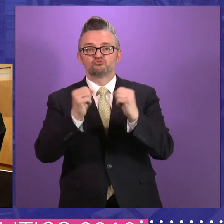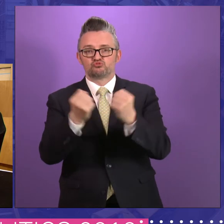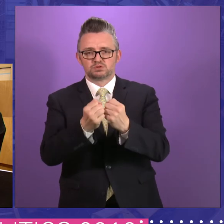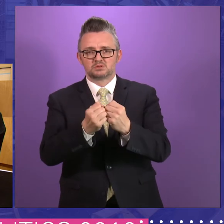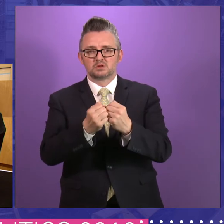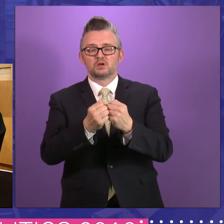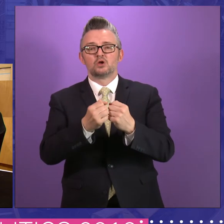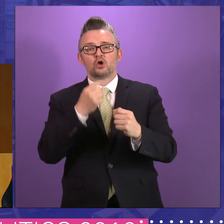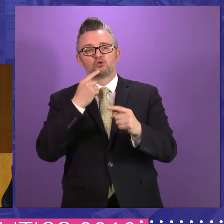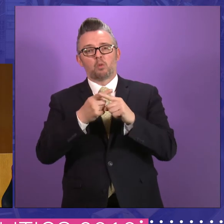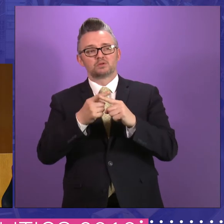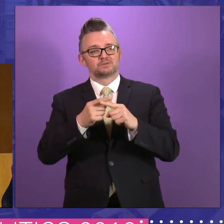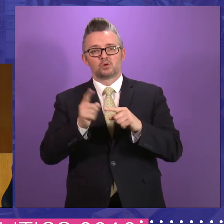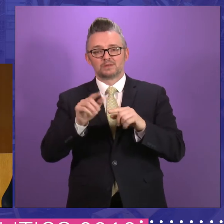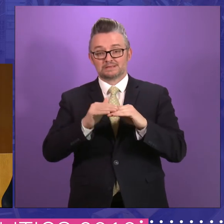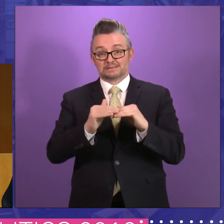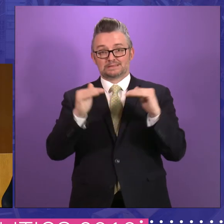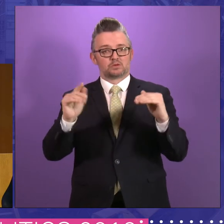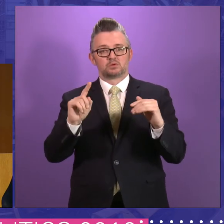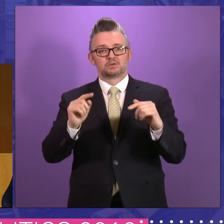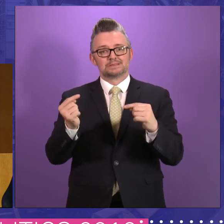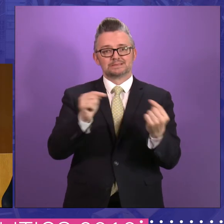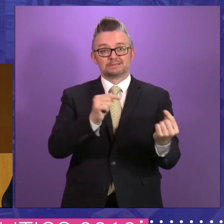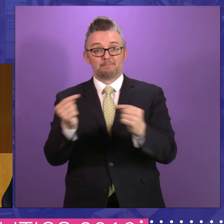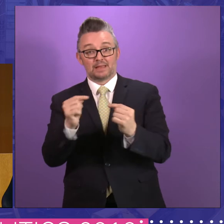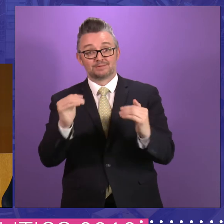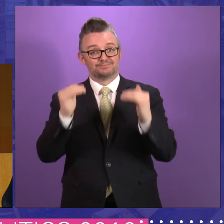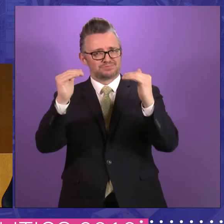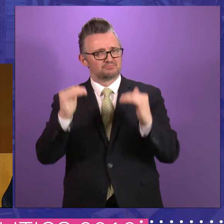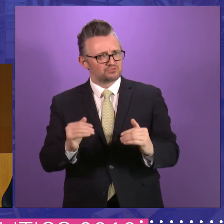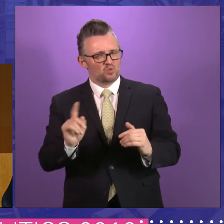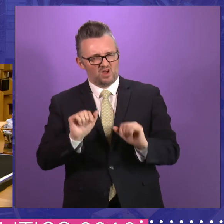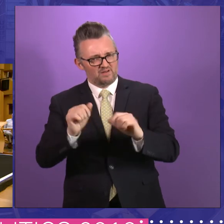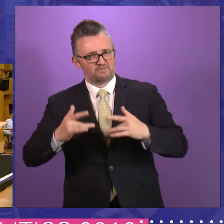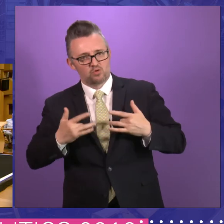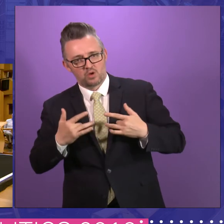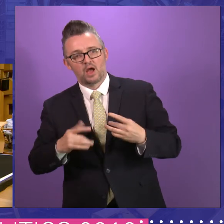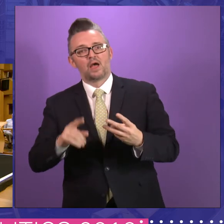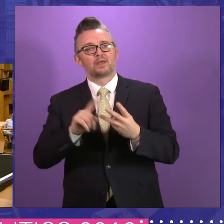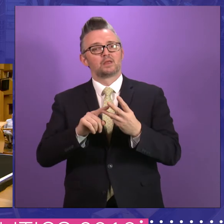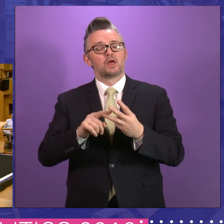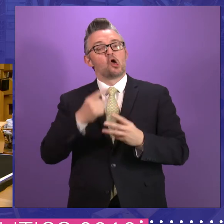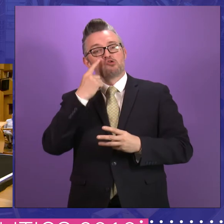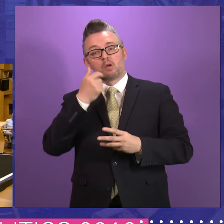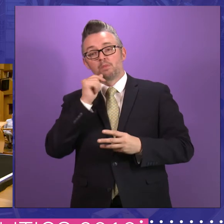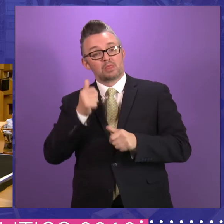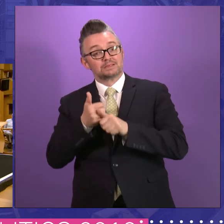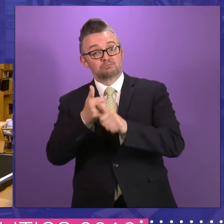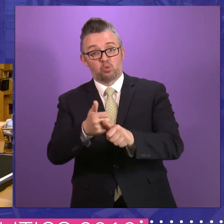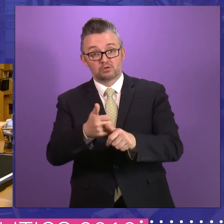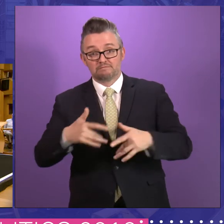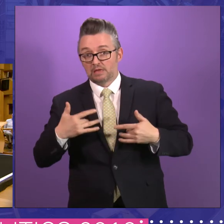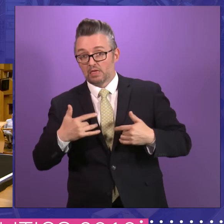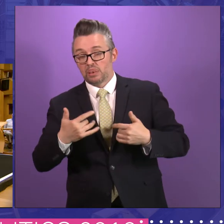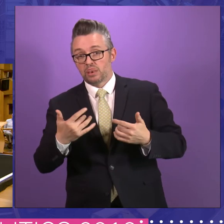the standard of oratory in the parliament and our involvement and the support that we give young people and whether or not that has been,